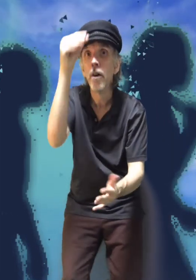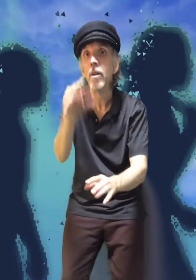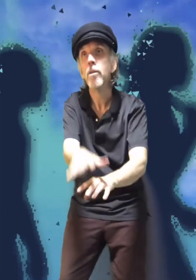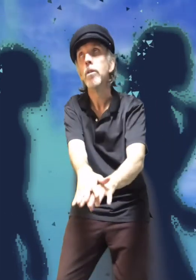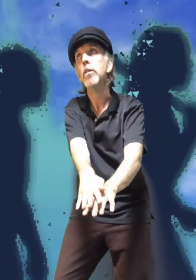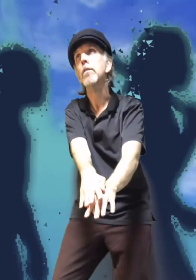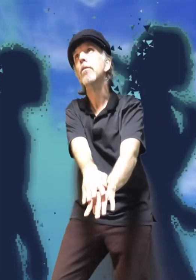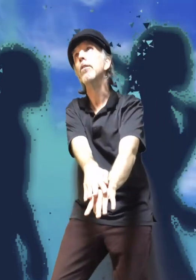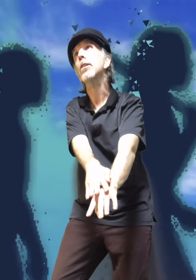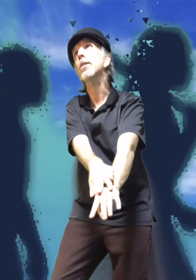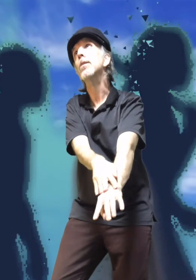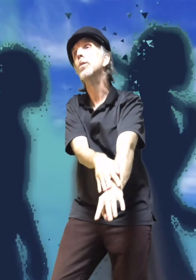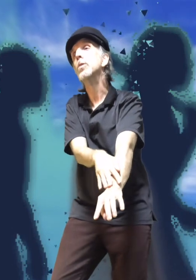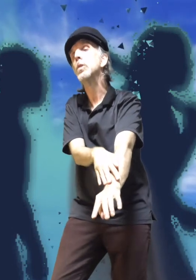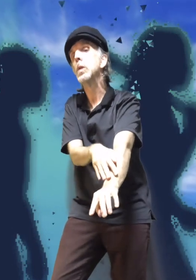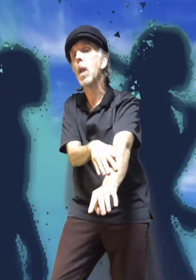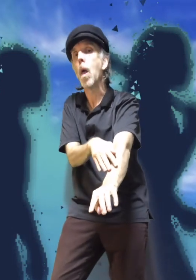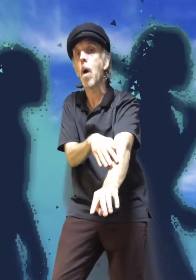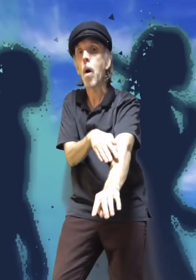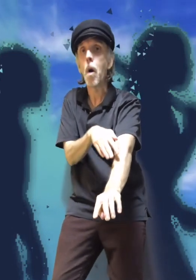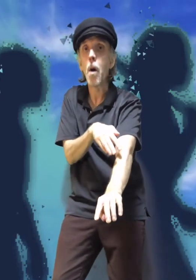learning real slow.